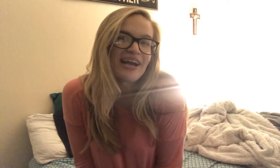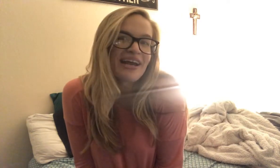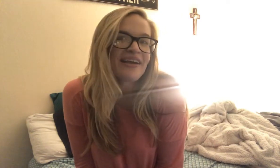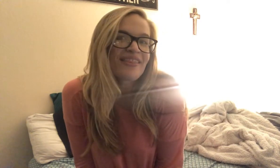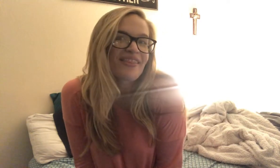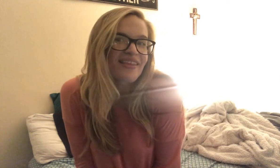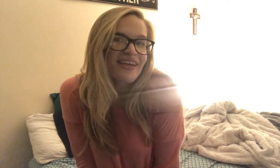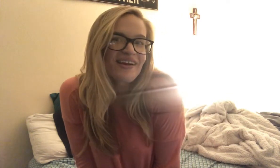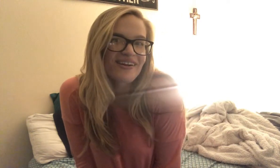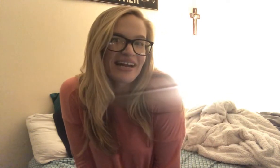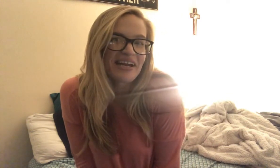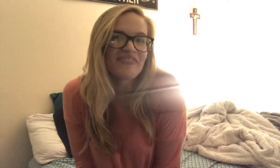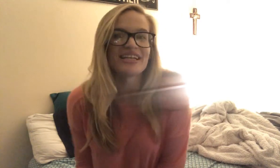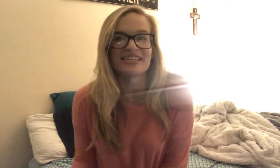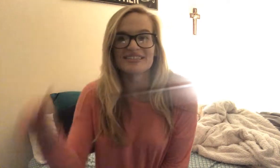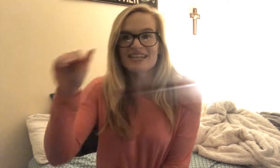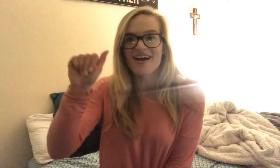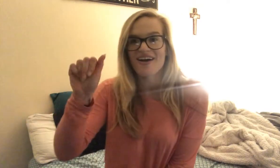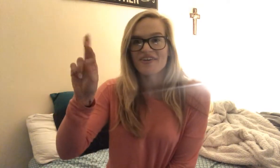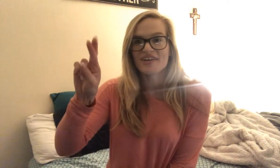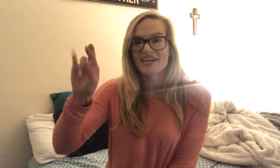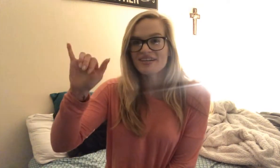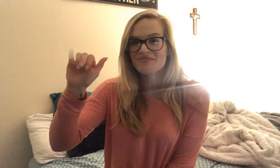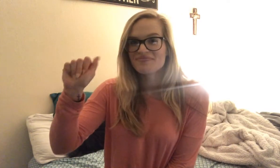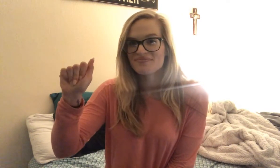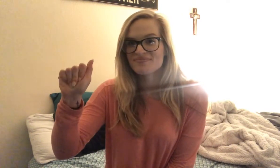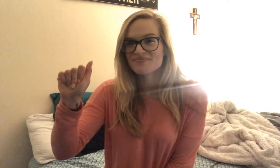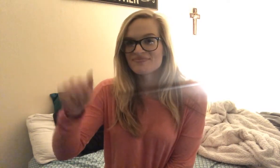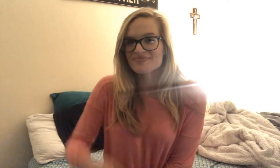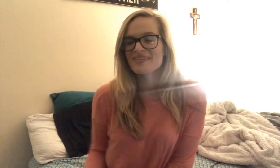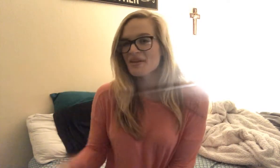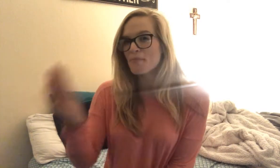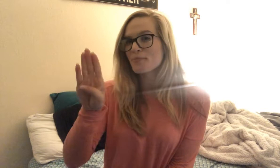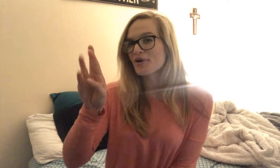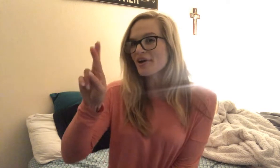8th. Her name is Aria Brooke.